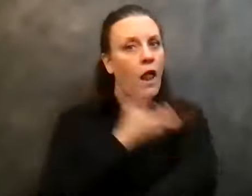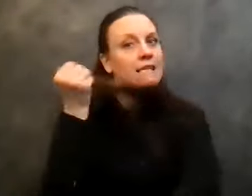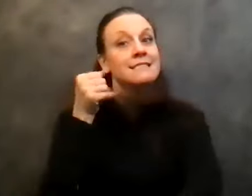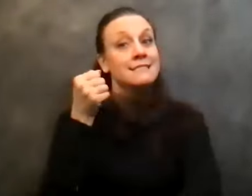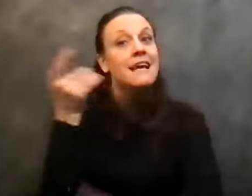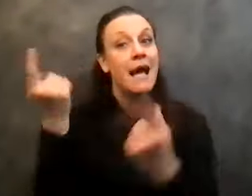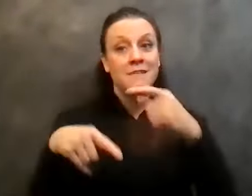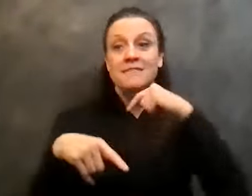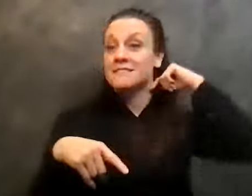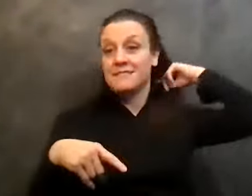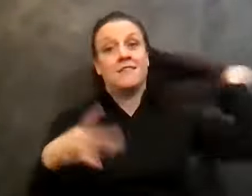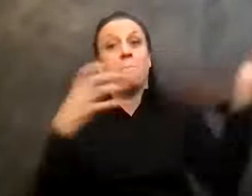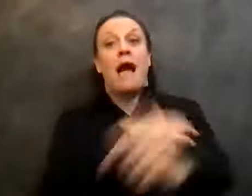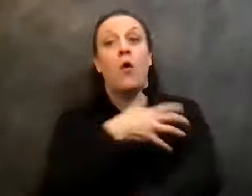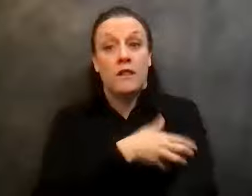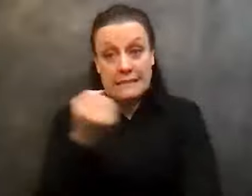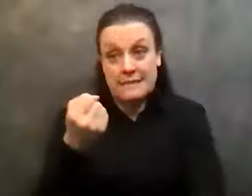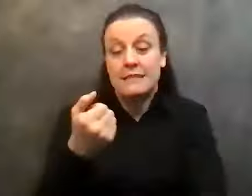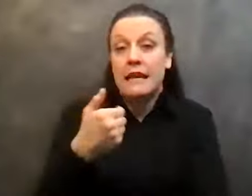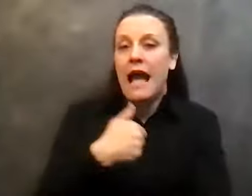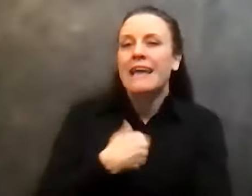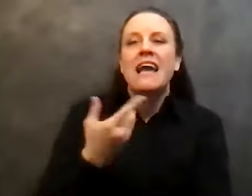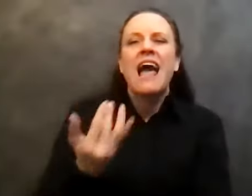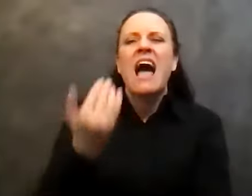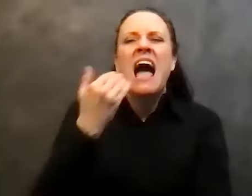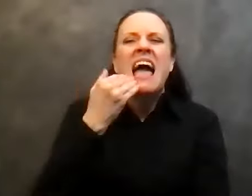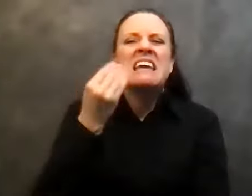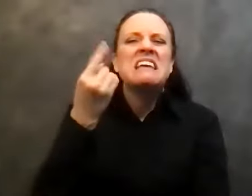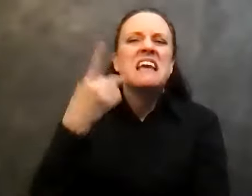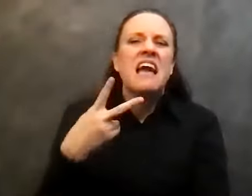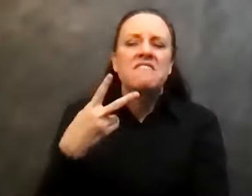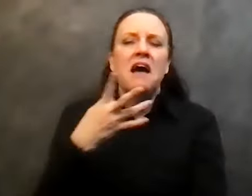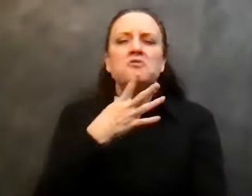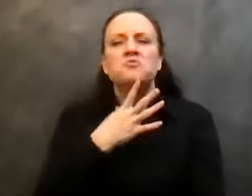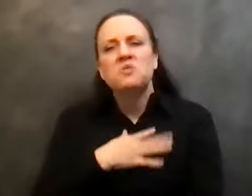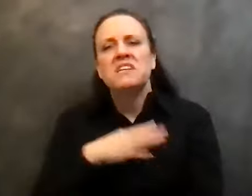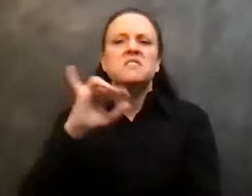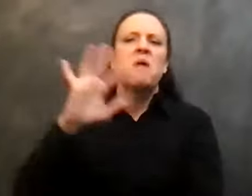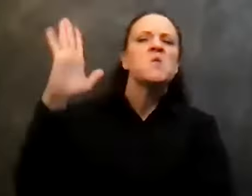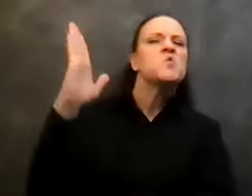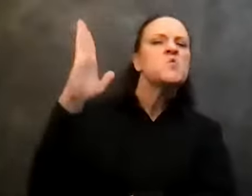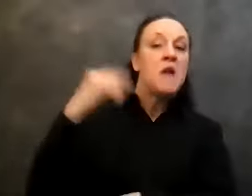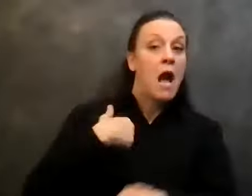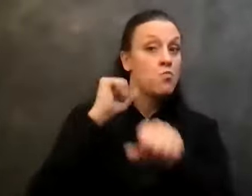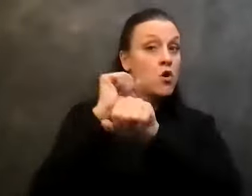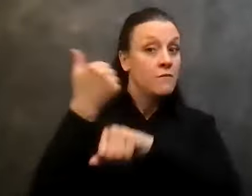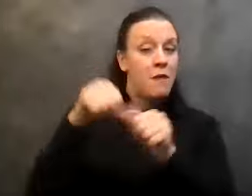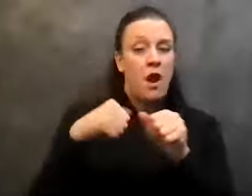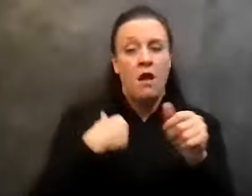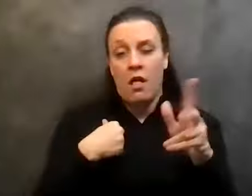in. I get maybe half a sandwich down, I get rehydrated, it's about noon. And you know, I start to think